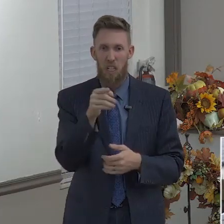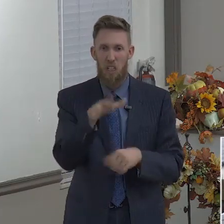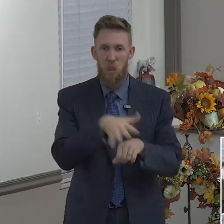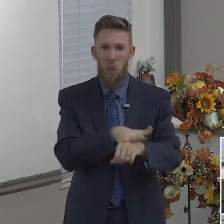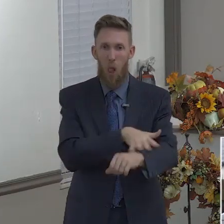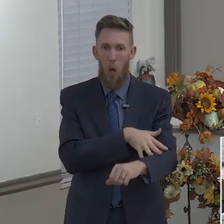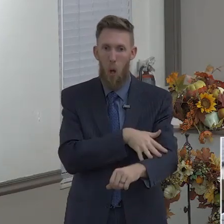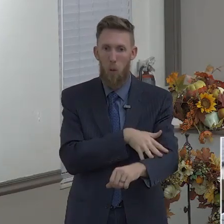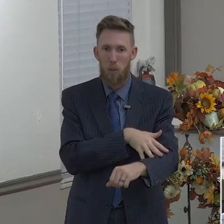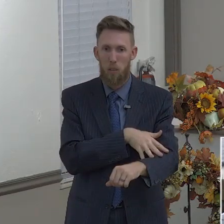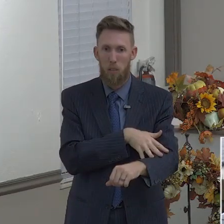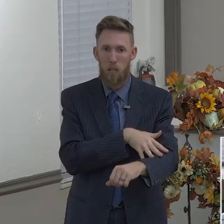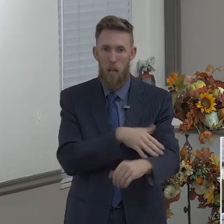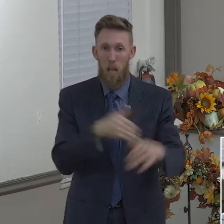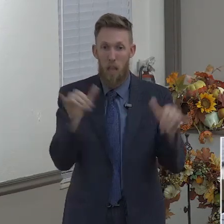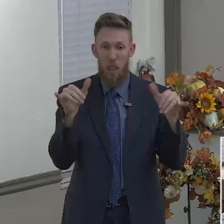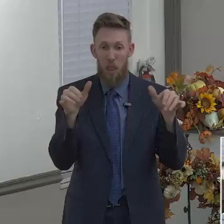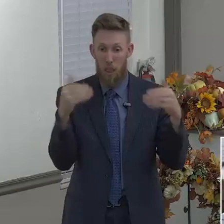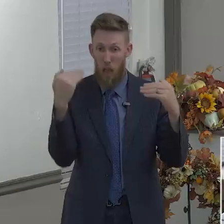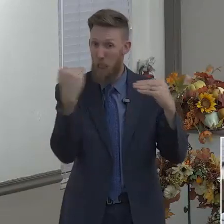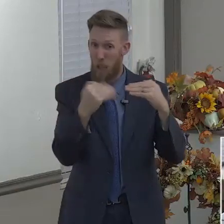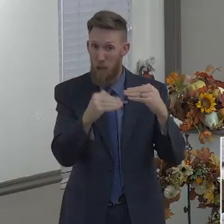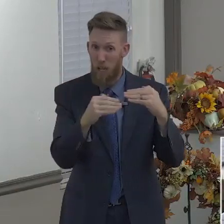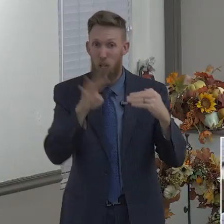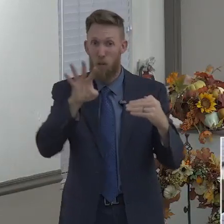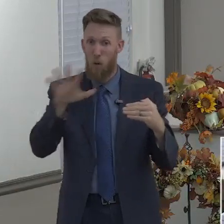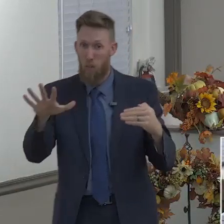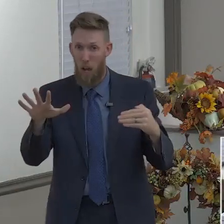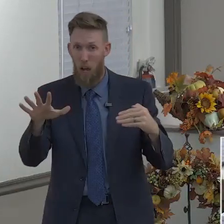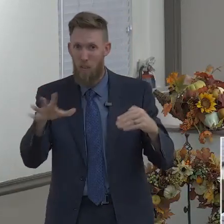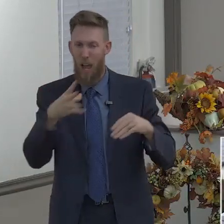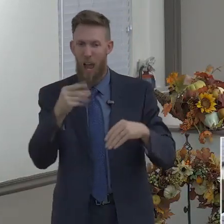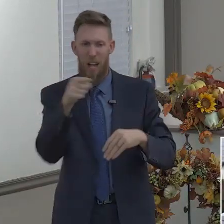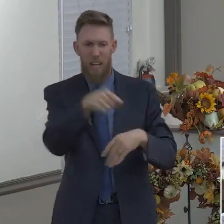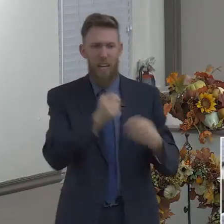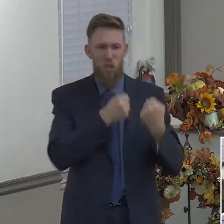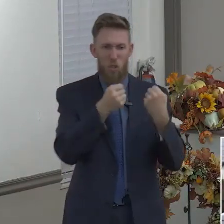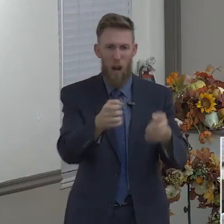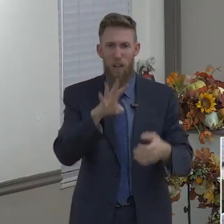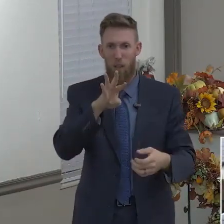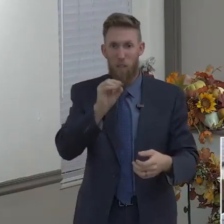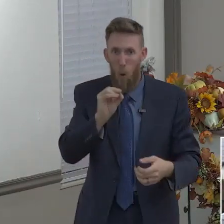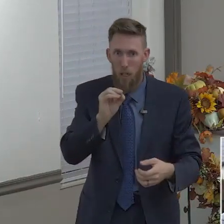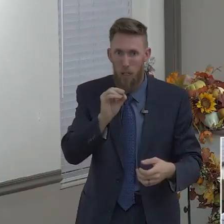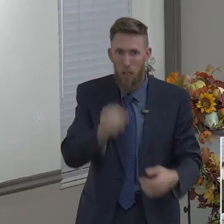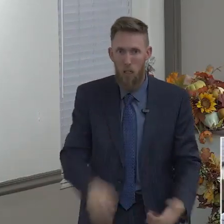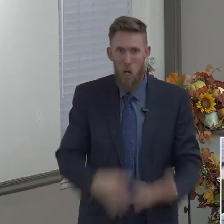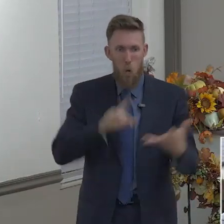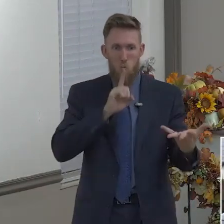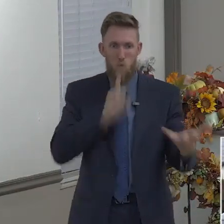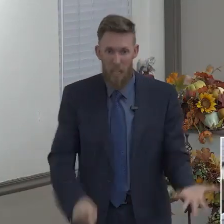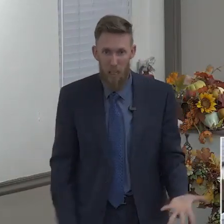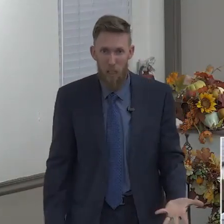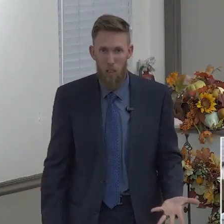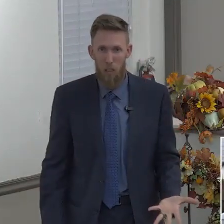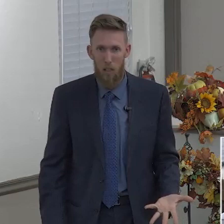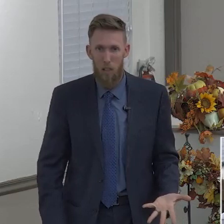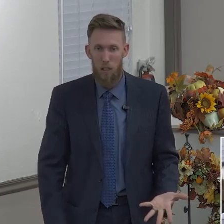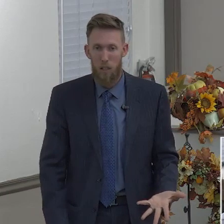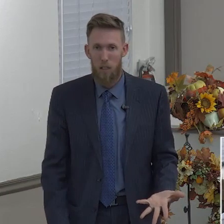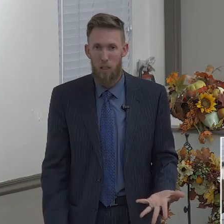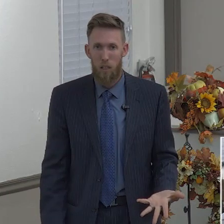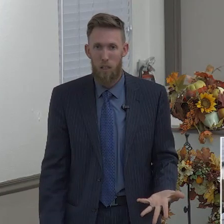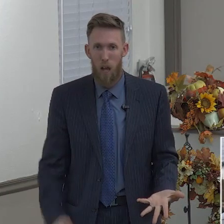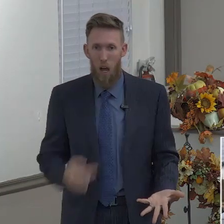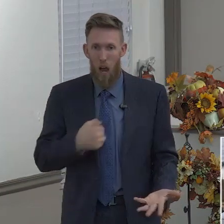And I'm trying to get to church. I'm trying to get to school in the morning. And I probably should have left 20 minutes earlier than I did.